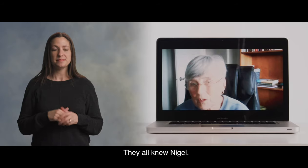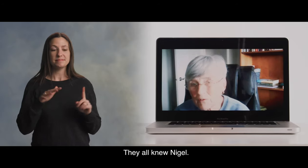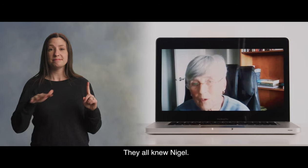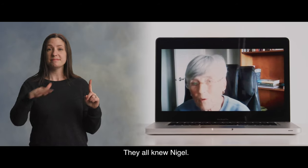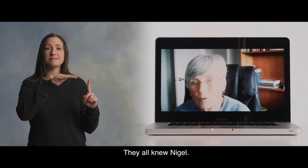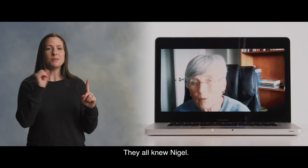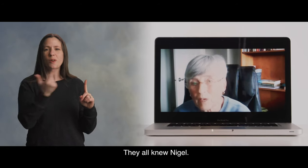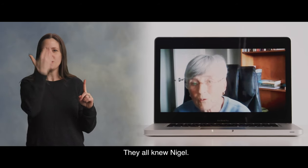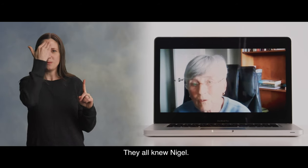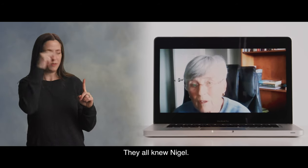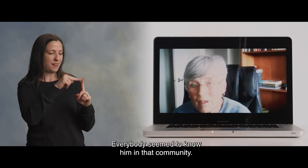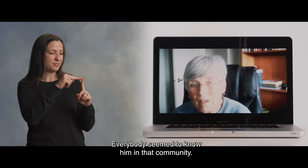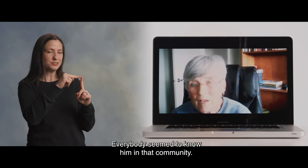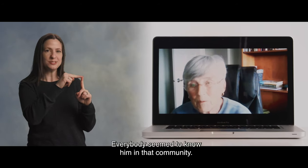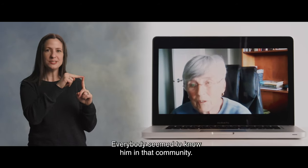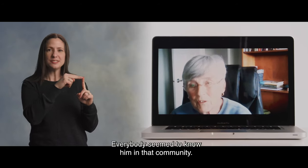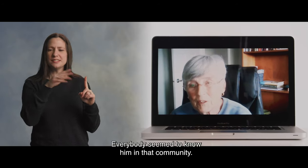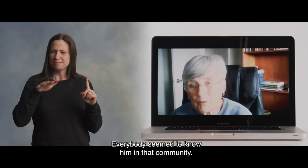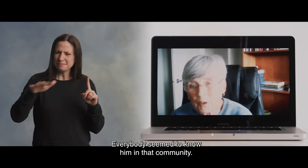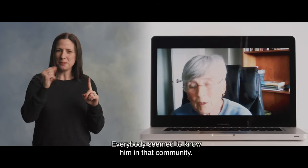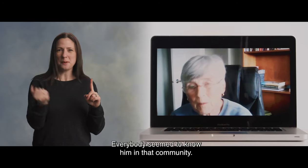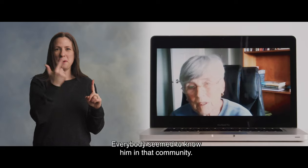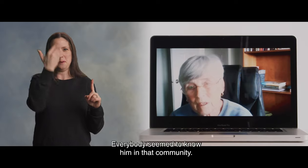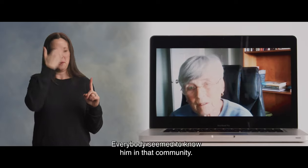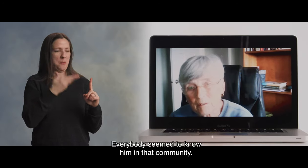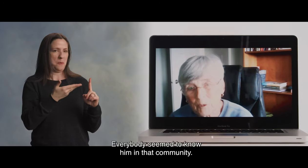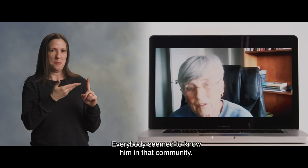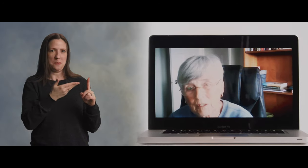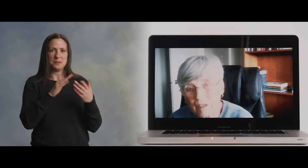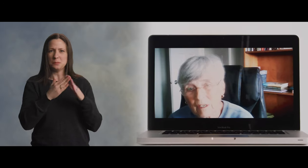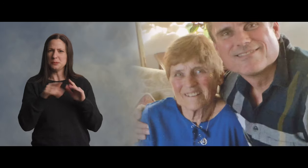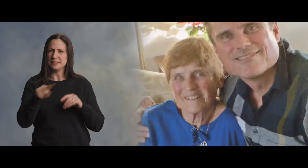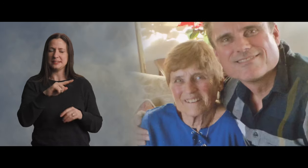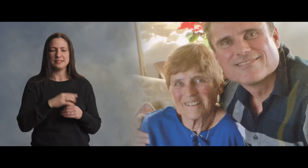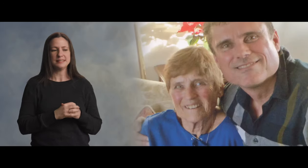They all mean Nigel. Everybody seemed to know him in that community.